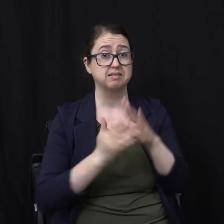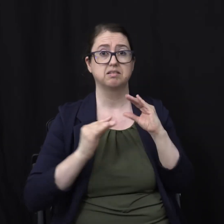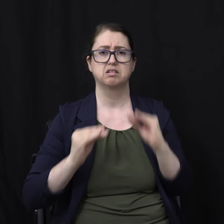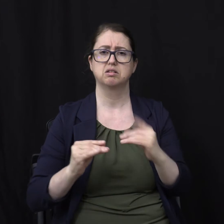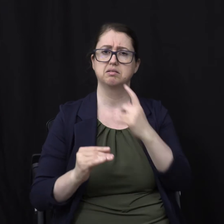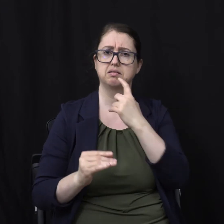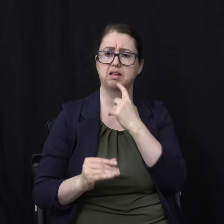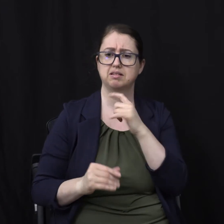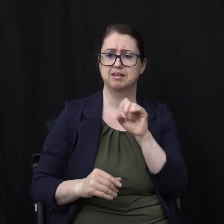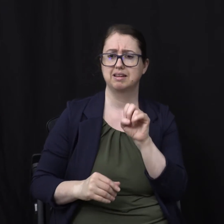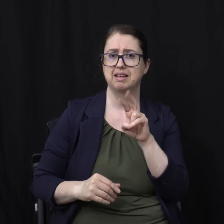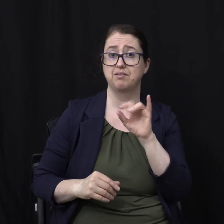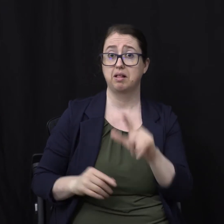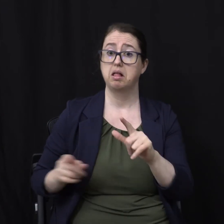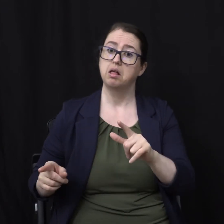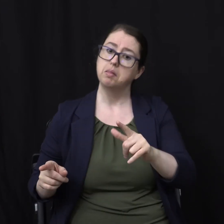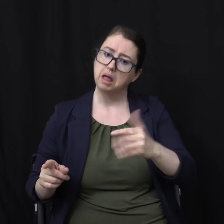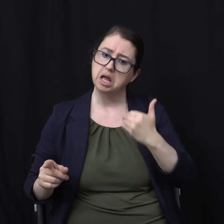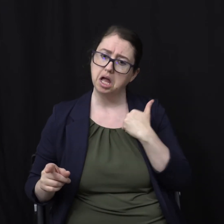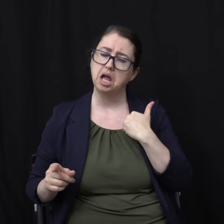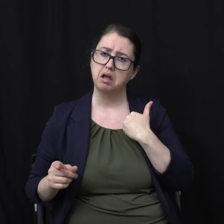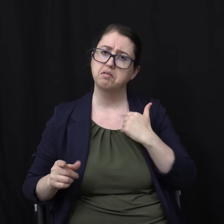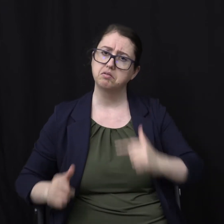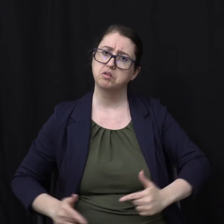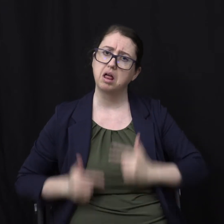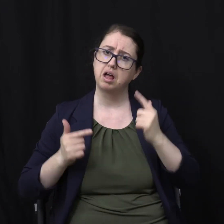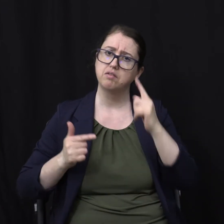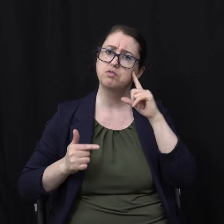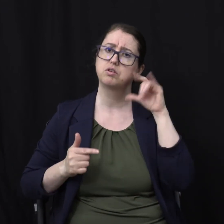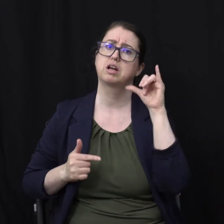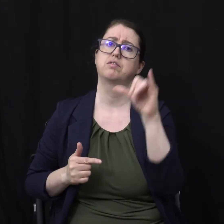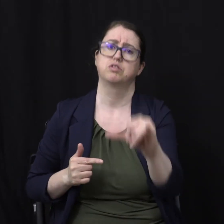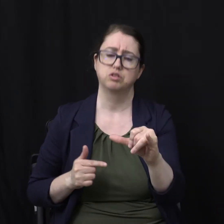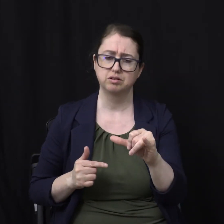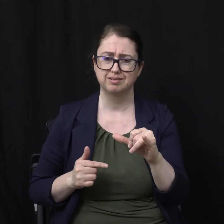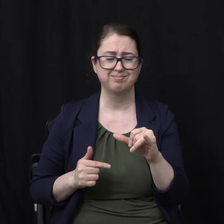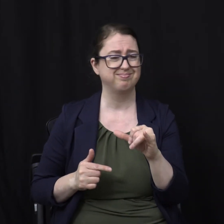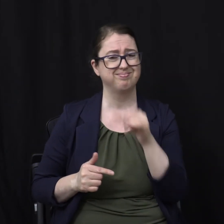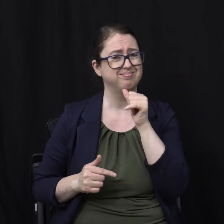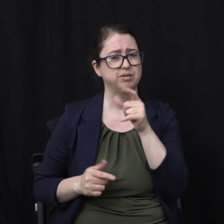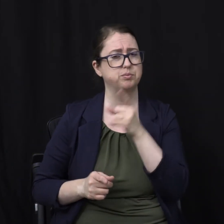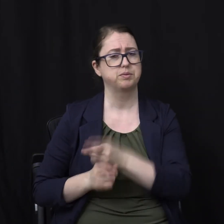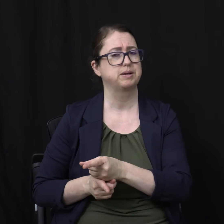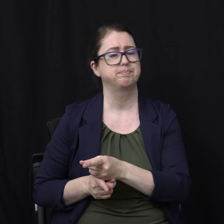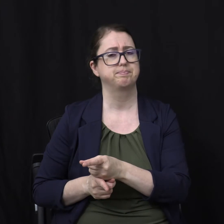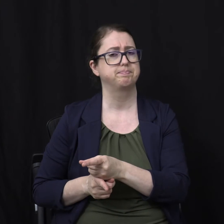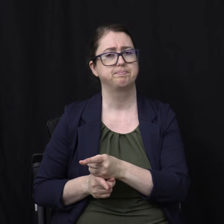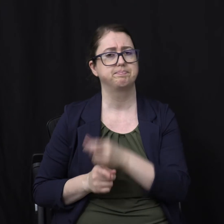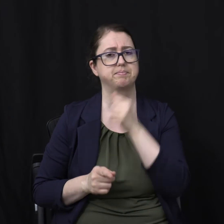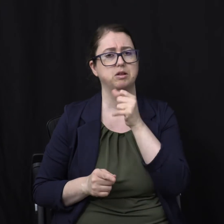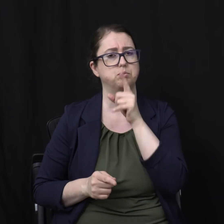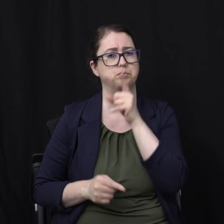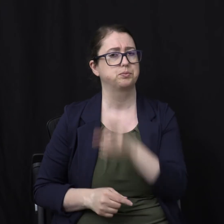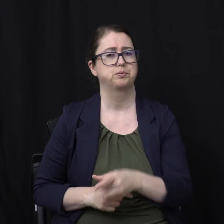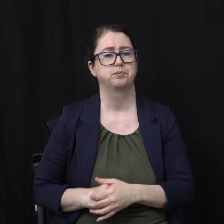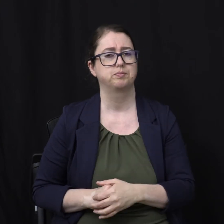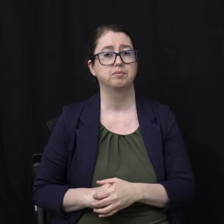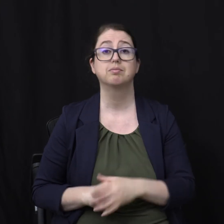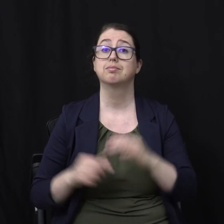wicked have immortality And live on forever That living eternally Happens for everybody That's why the title Of